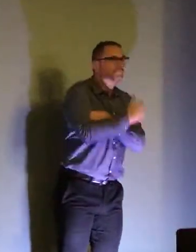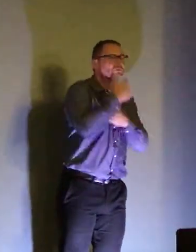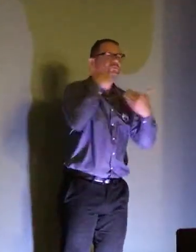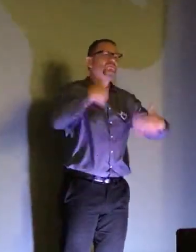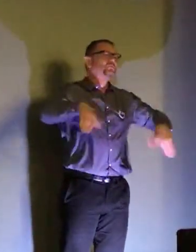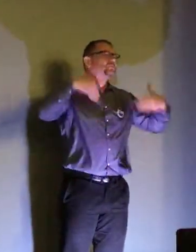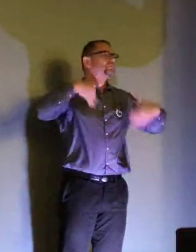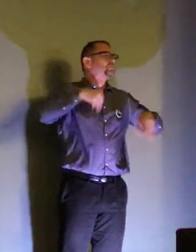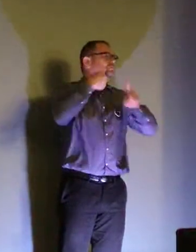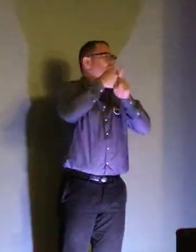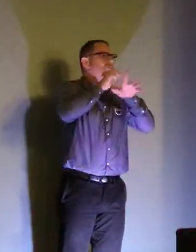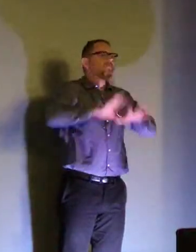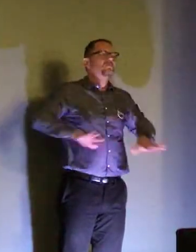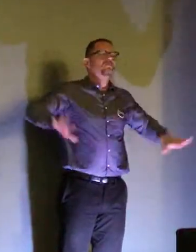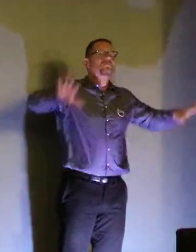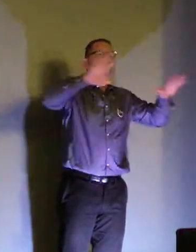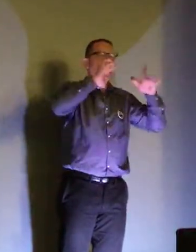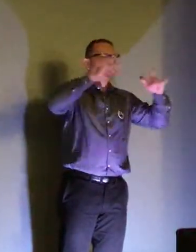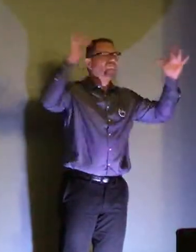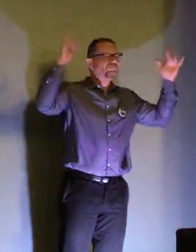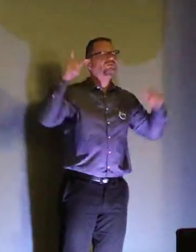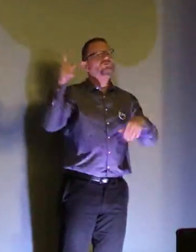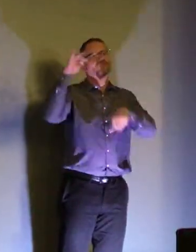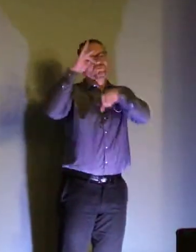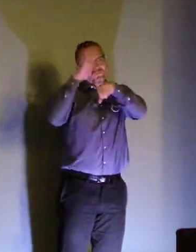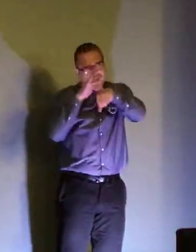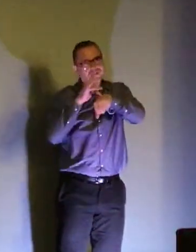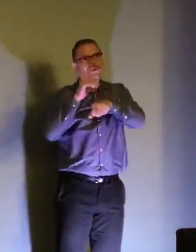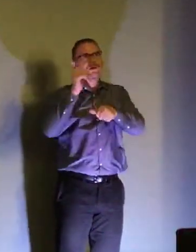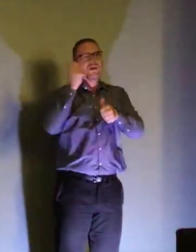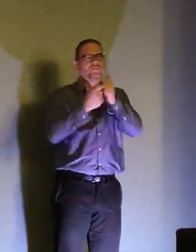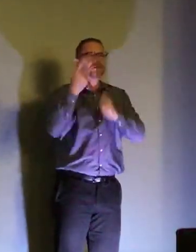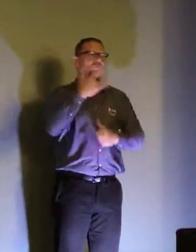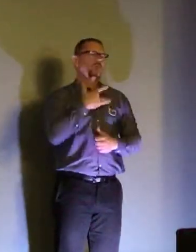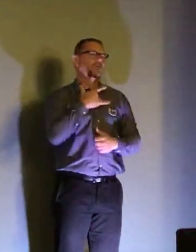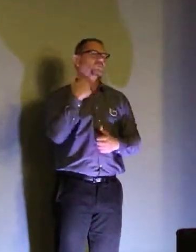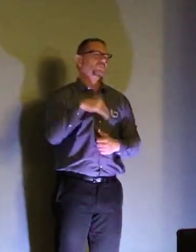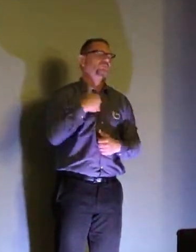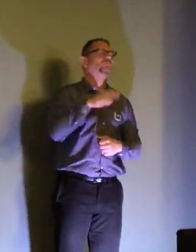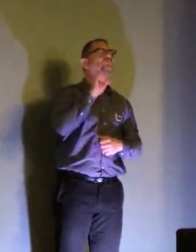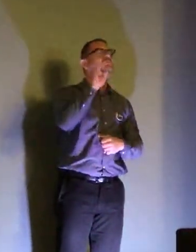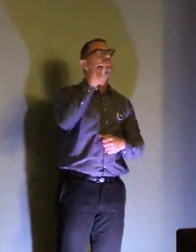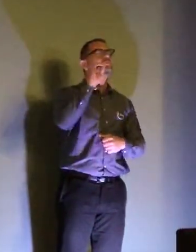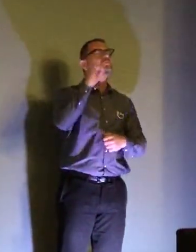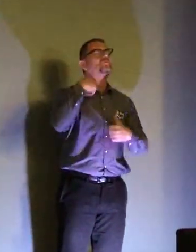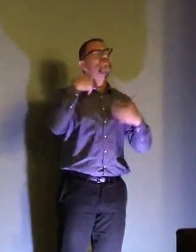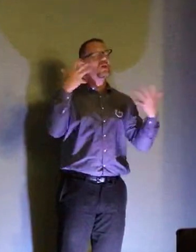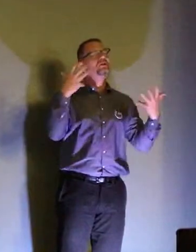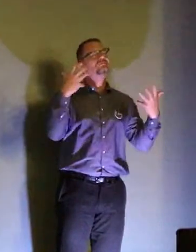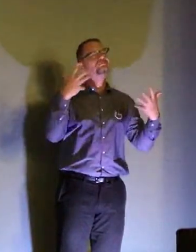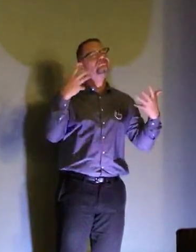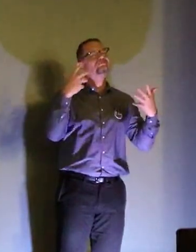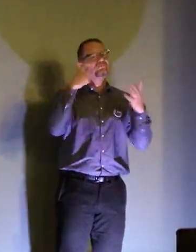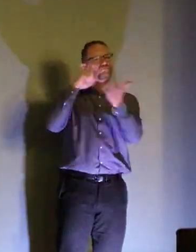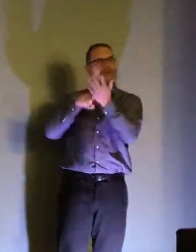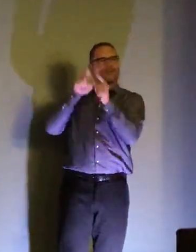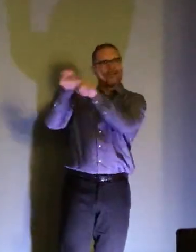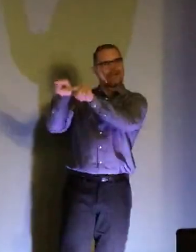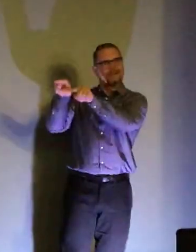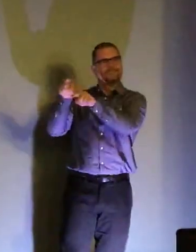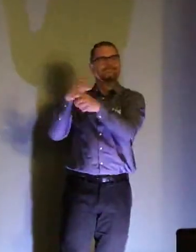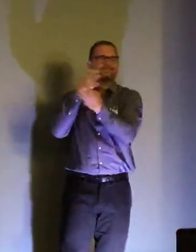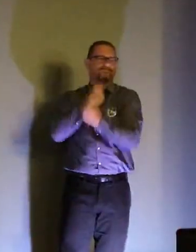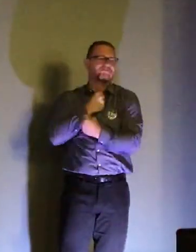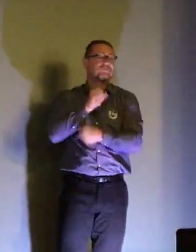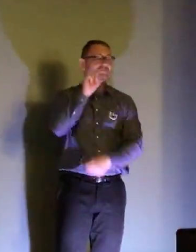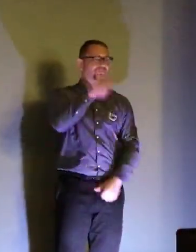who work in the graveyard shifts his impact every single person on campus and he has been a big part of every one of our